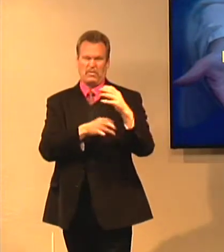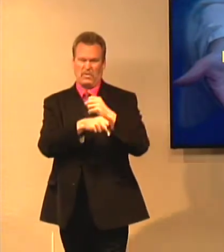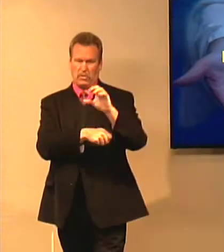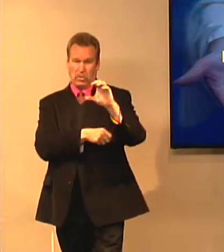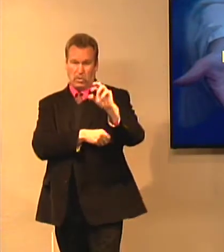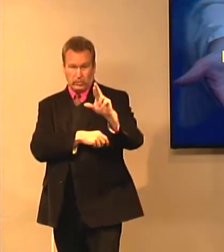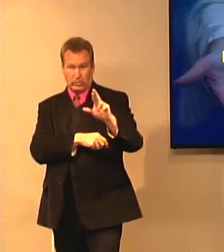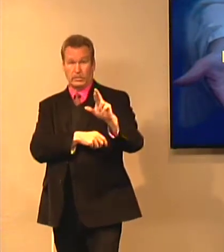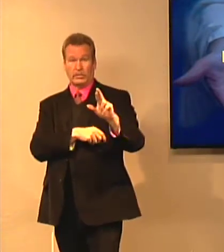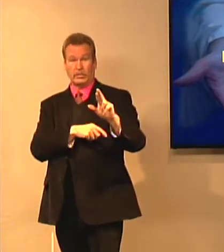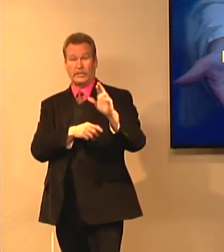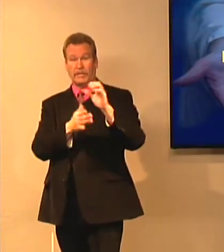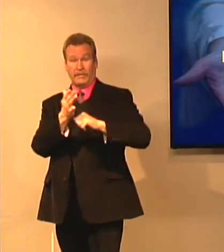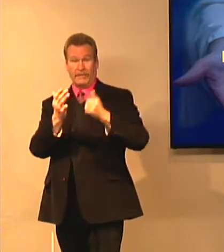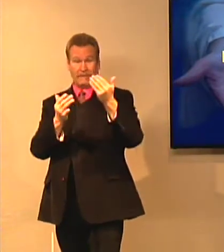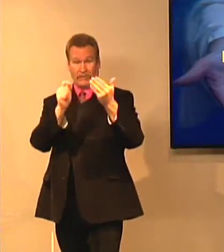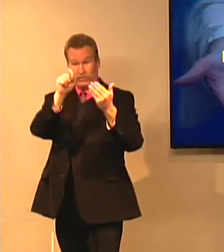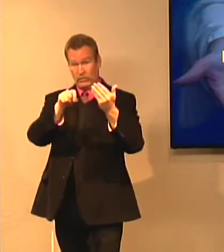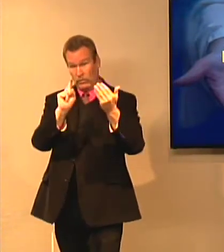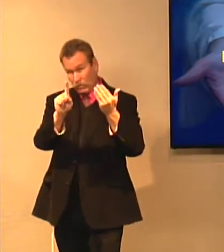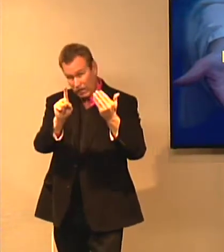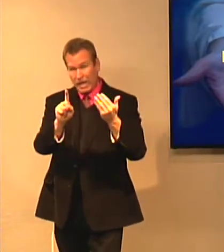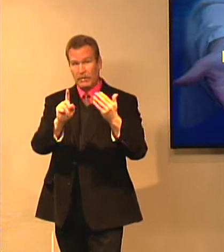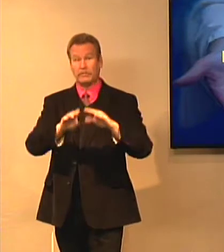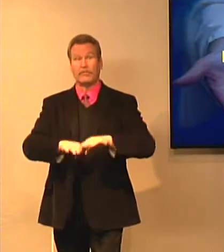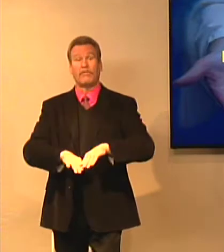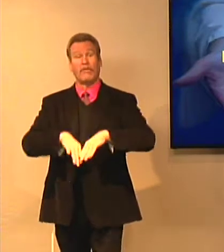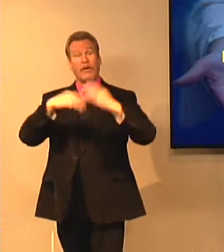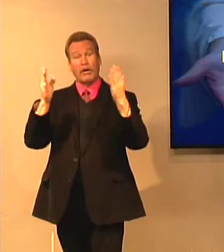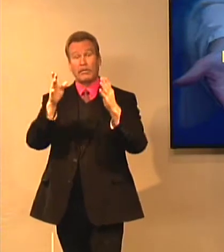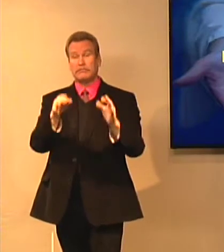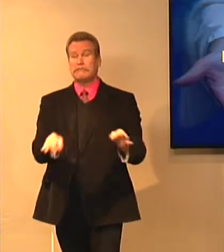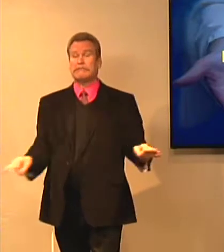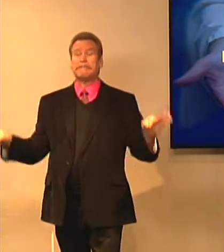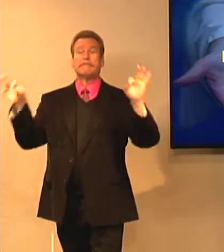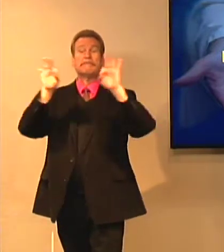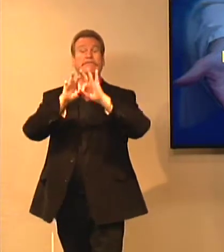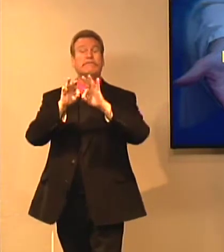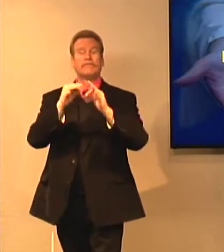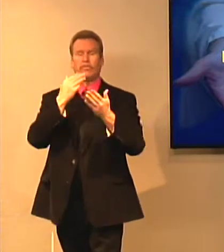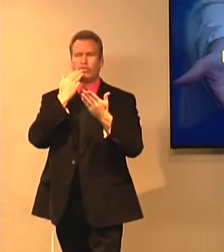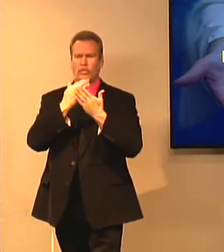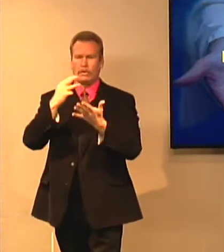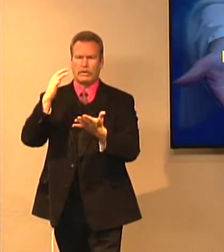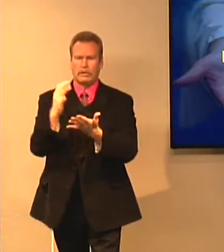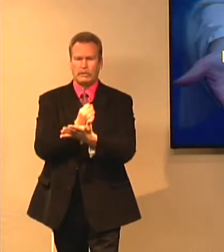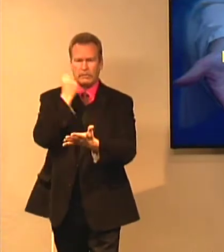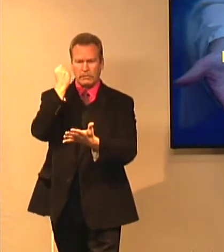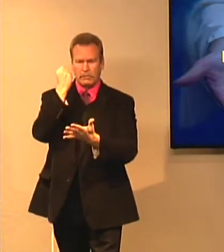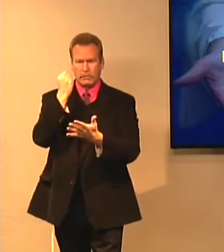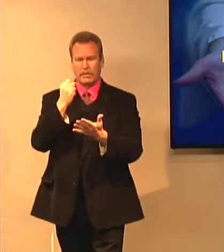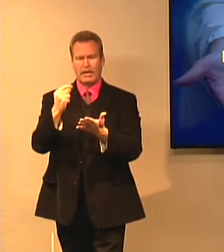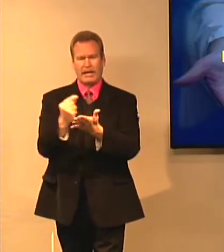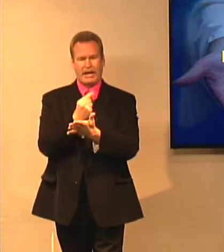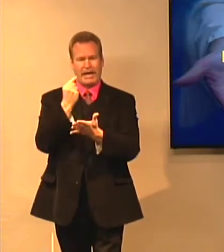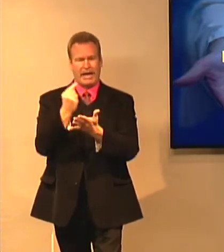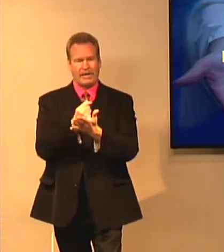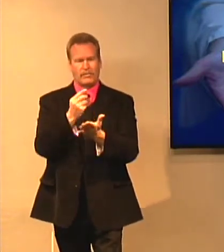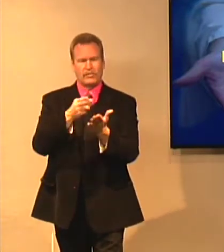core. Corinthians, the abbreviation C-O-R is another way to do it. And in 1 Corinthians chapter 15, verse 1,